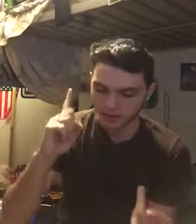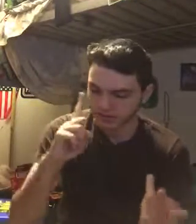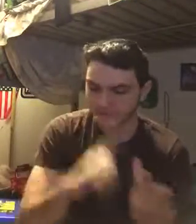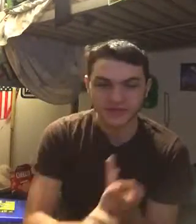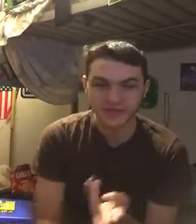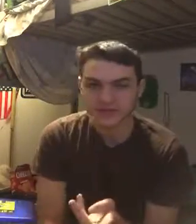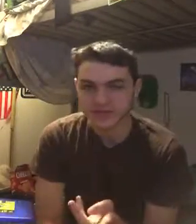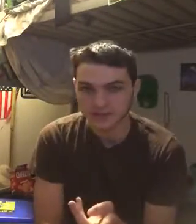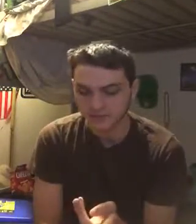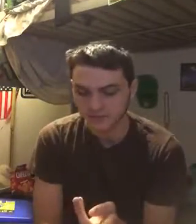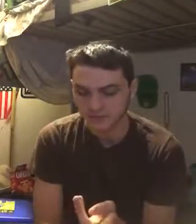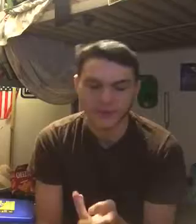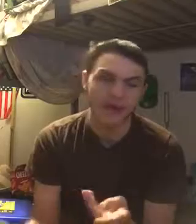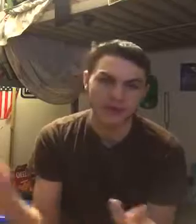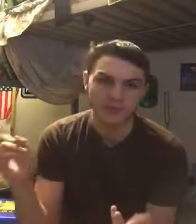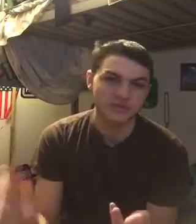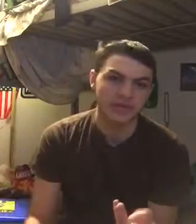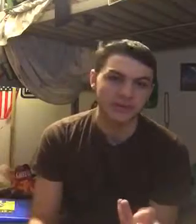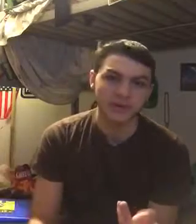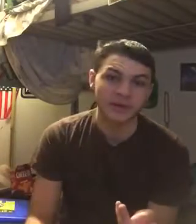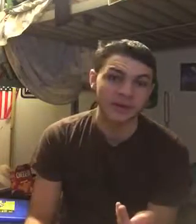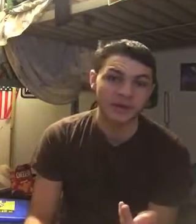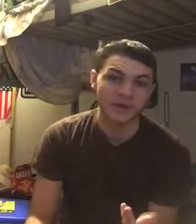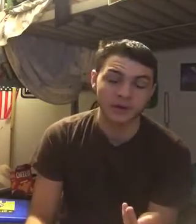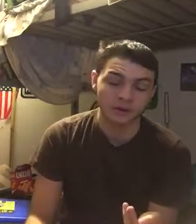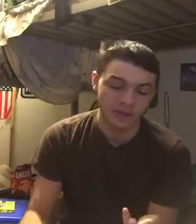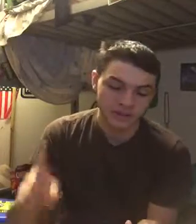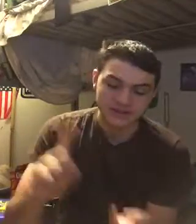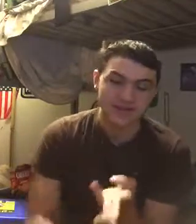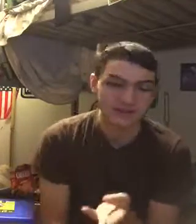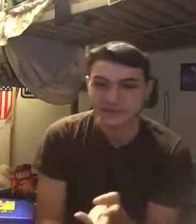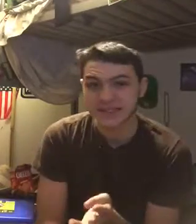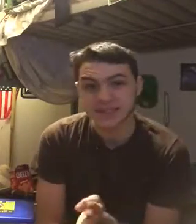send them to Houston for a backup job maybe I don't know send them to